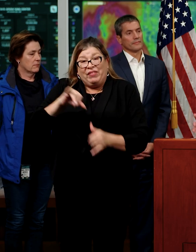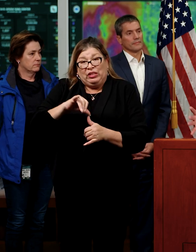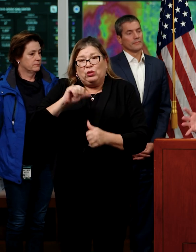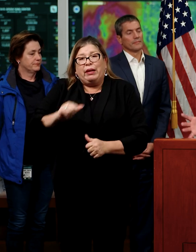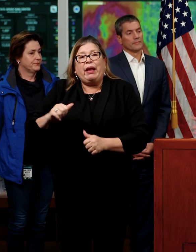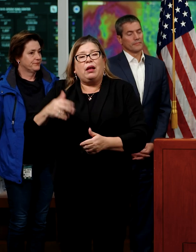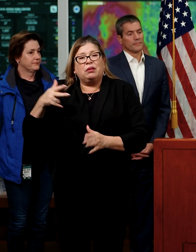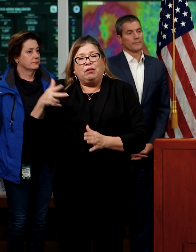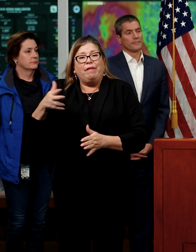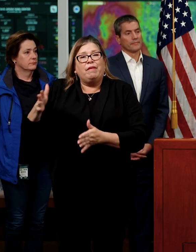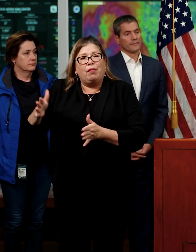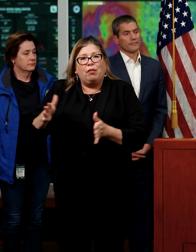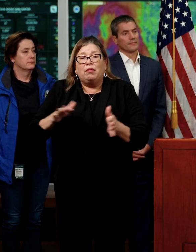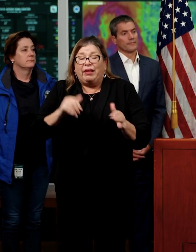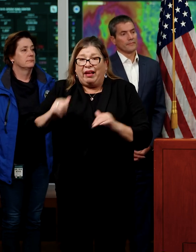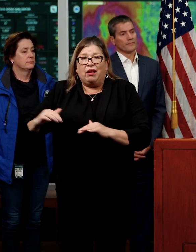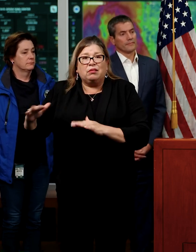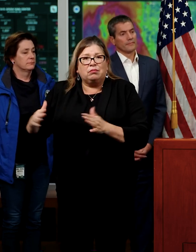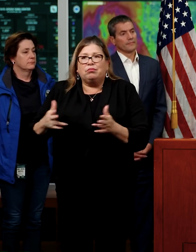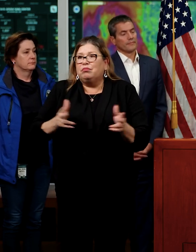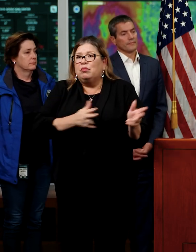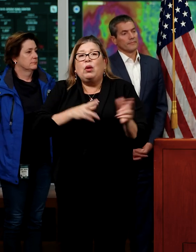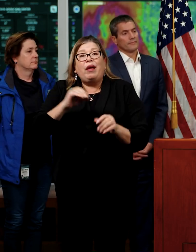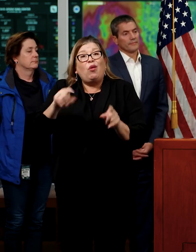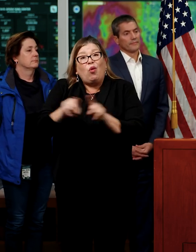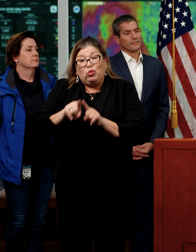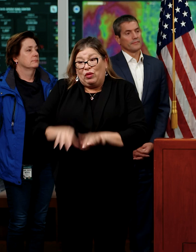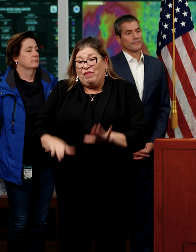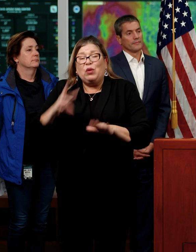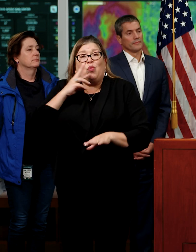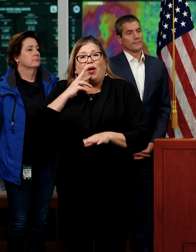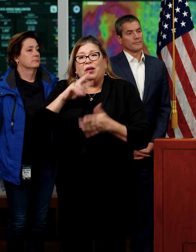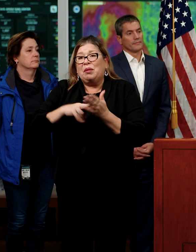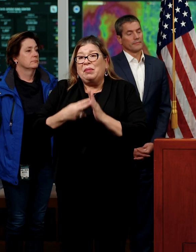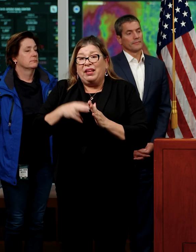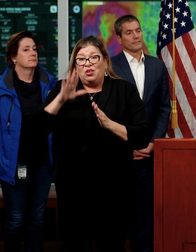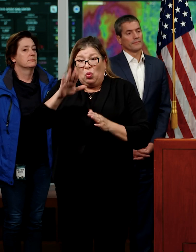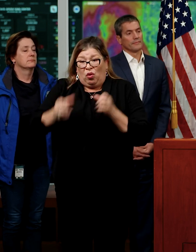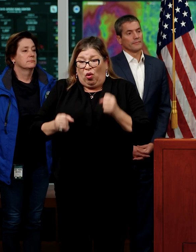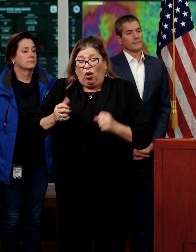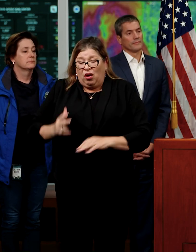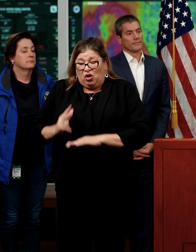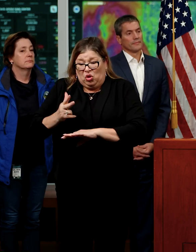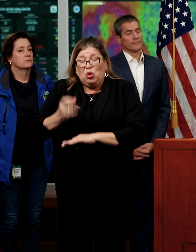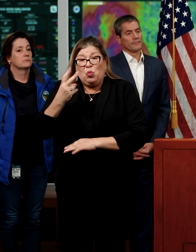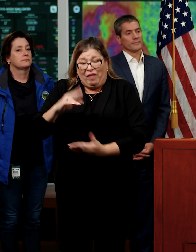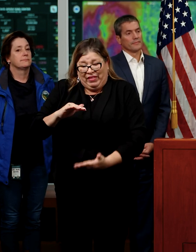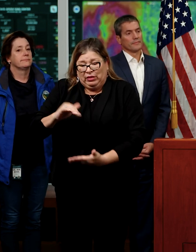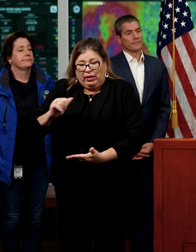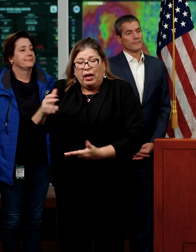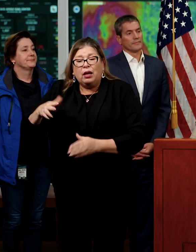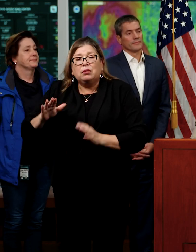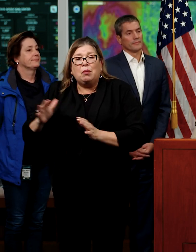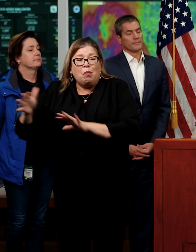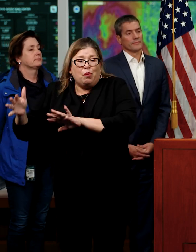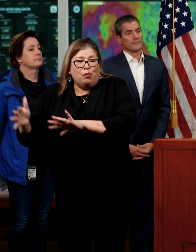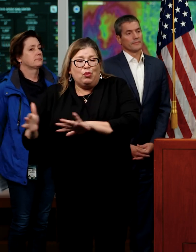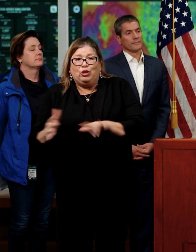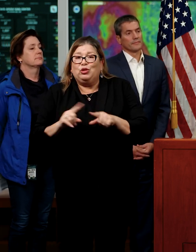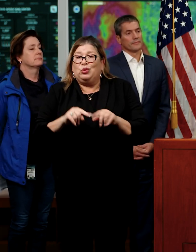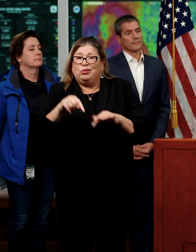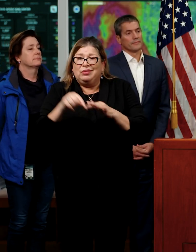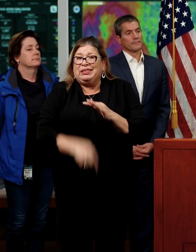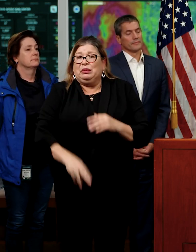to that a slight current from floodwaters, and your vehicle can easily be pushed off the roadway into deeper water, creating a